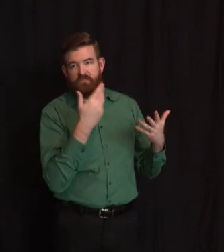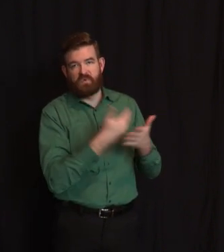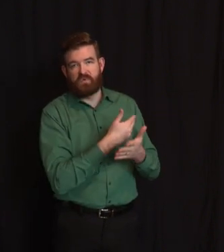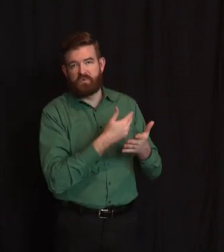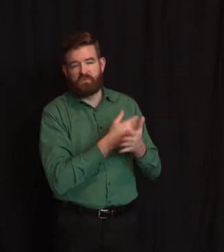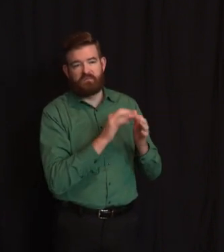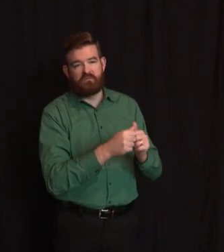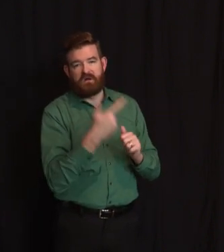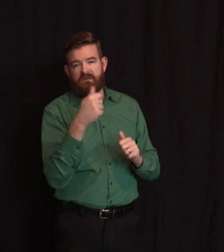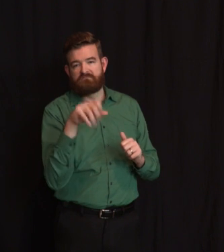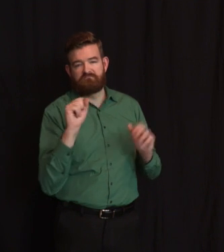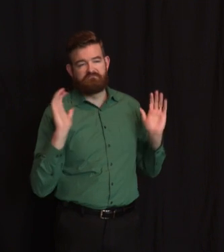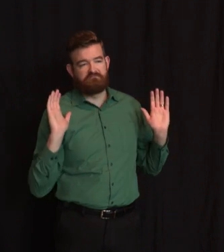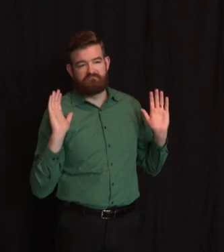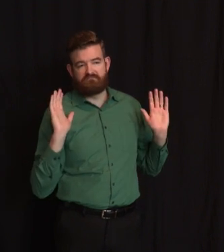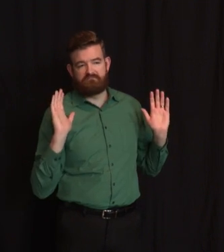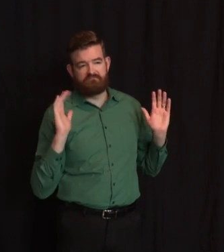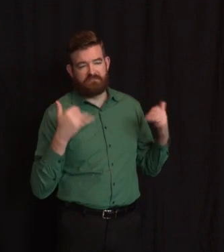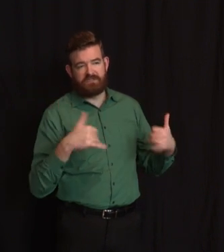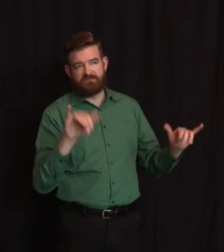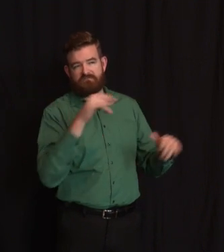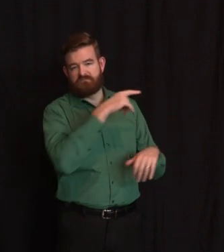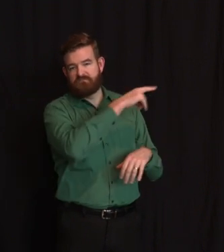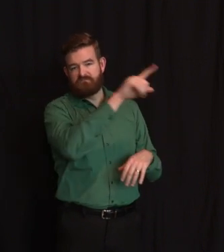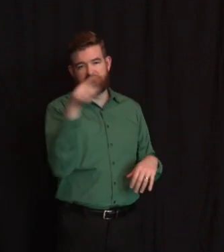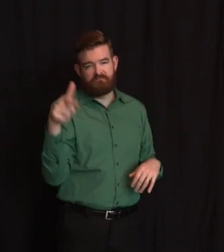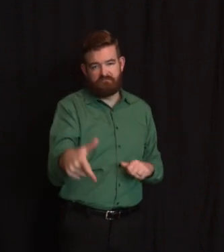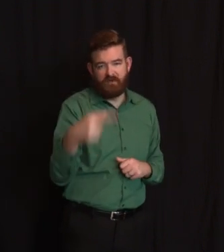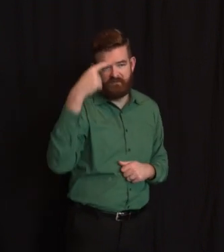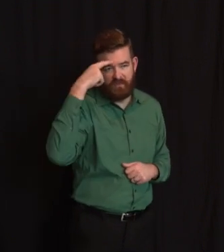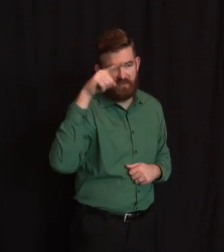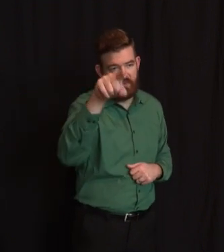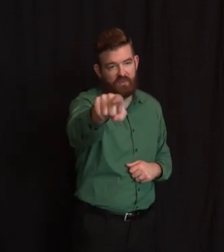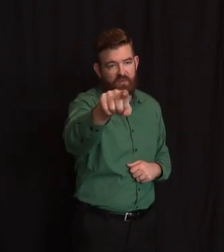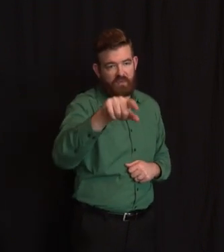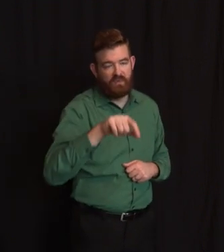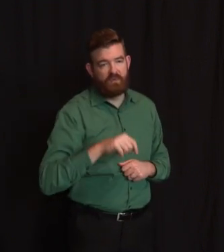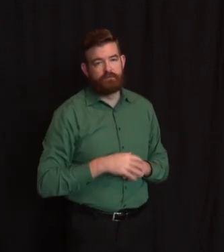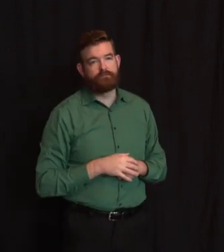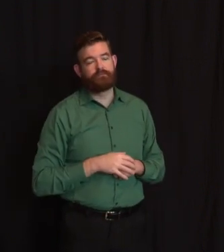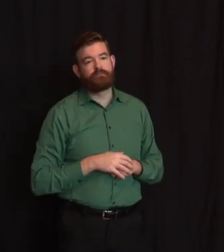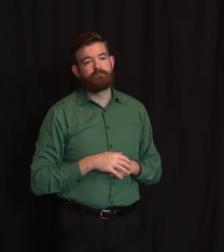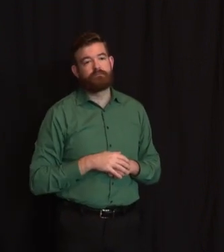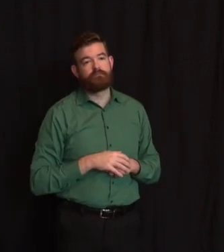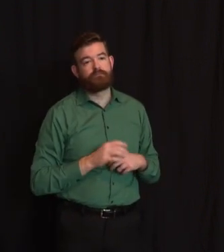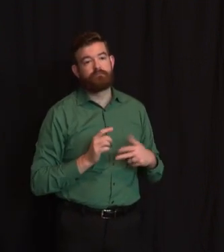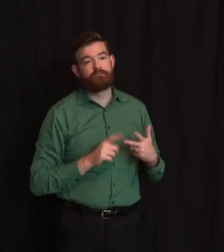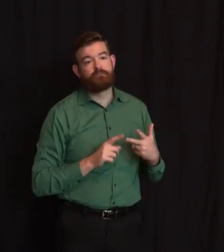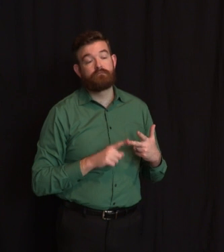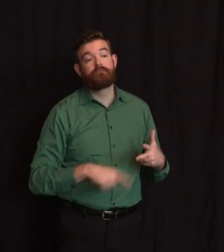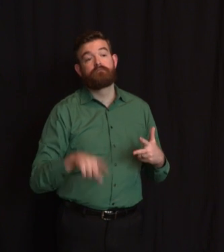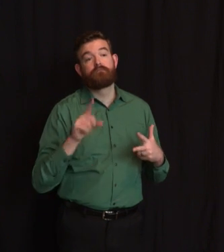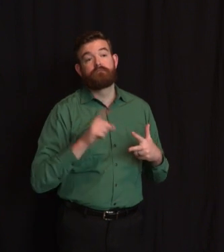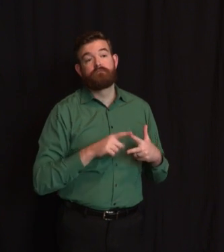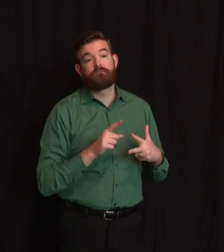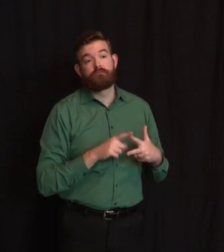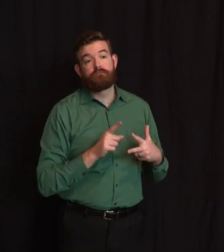to defer to the experts. That map shows that we're making an enormous difference. And again, I've to thank the – Pat said this earlier,